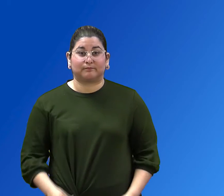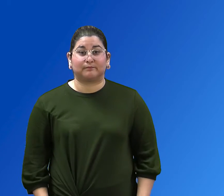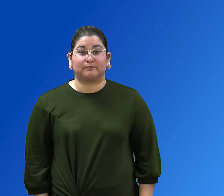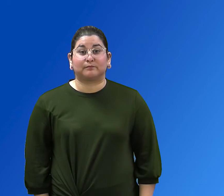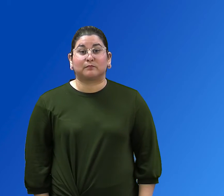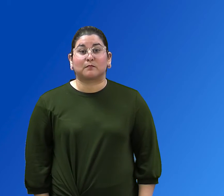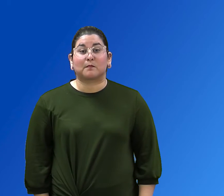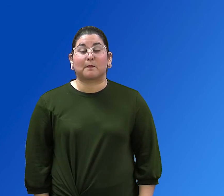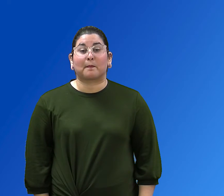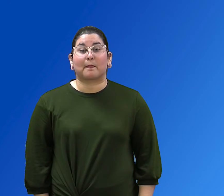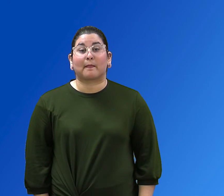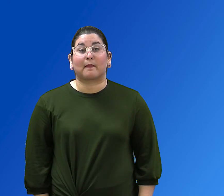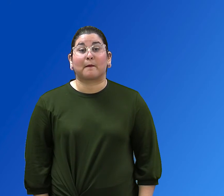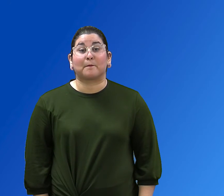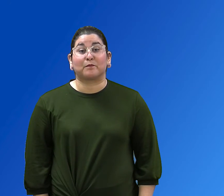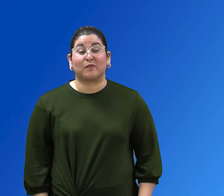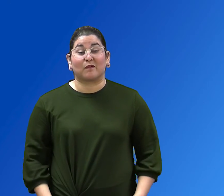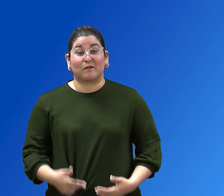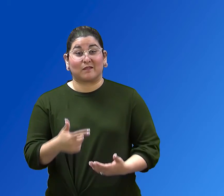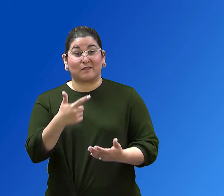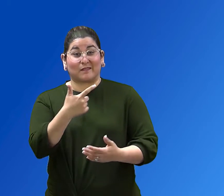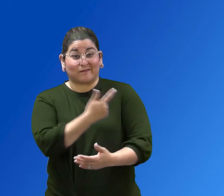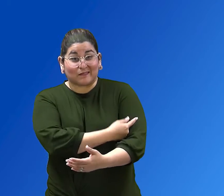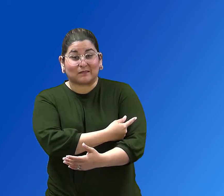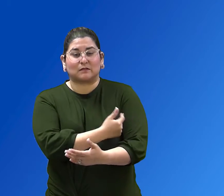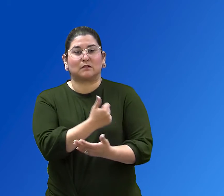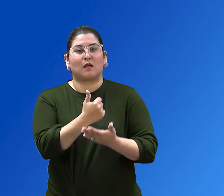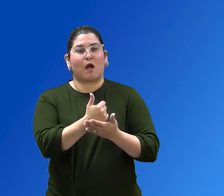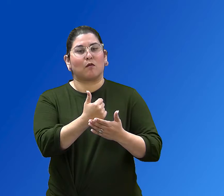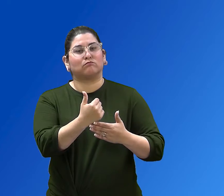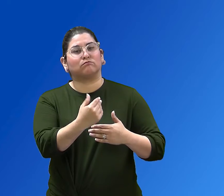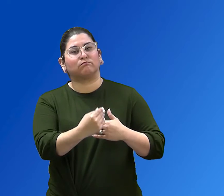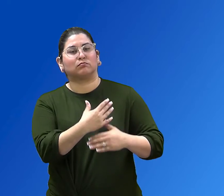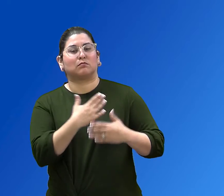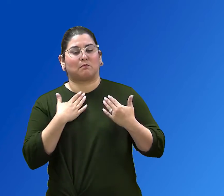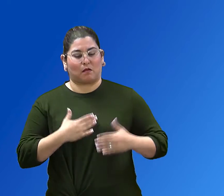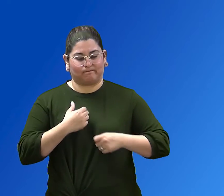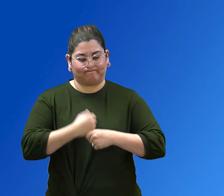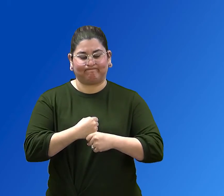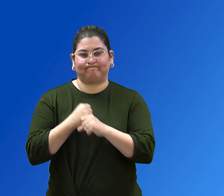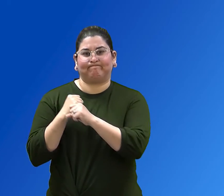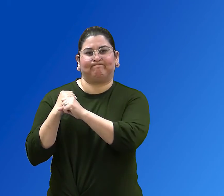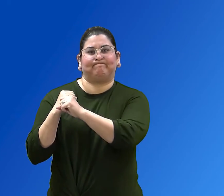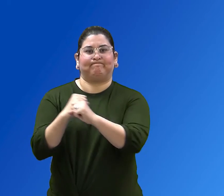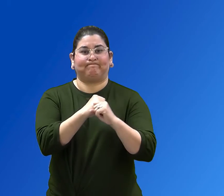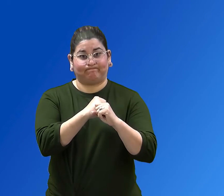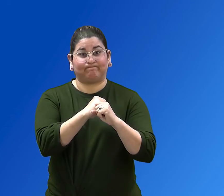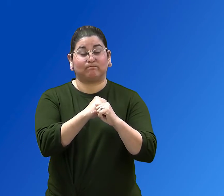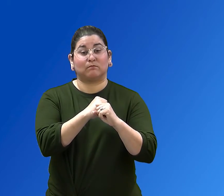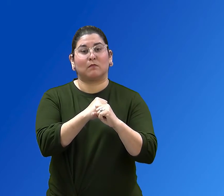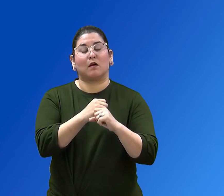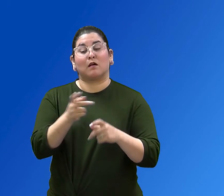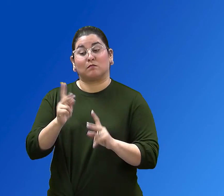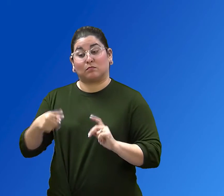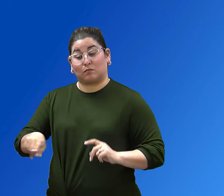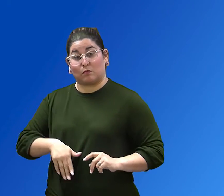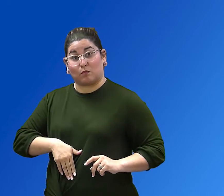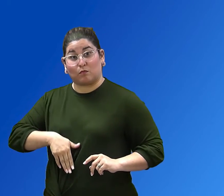no evidence that antibodies formed from COVID-19 vaccine cause any problem with pregnancy,